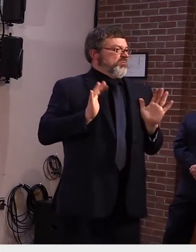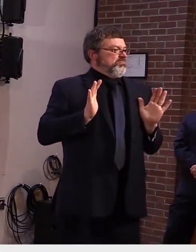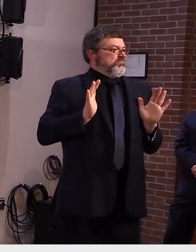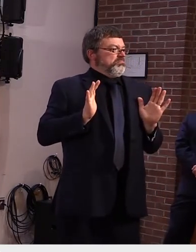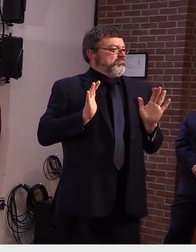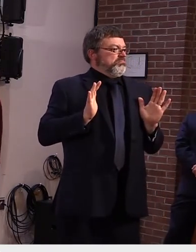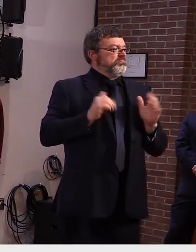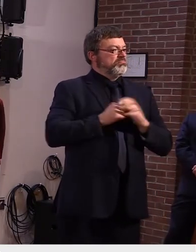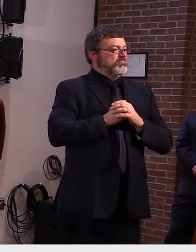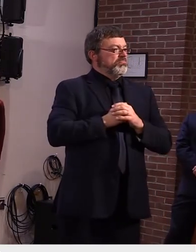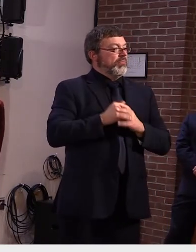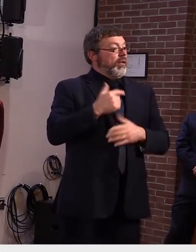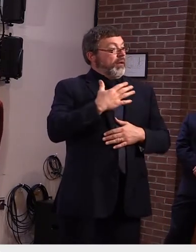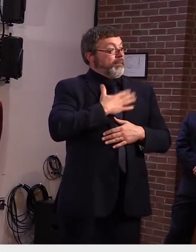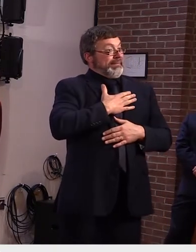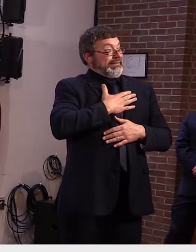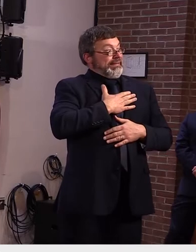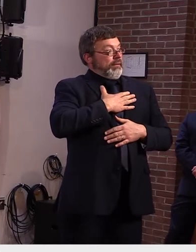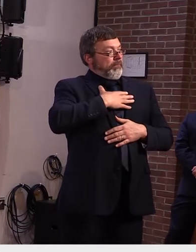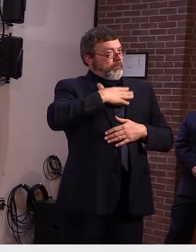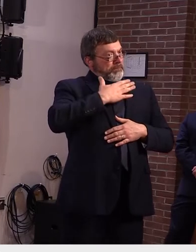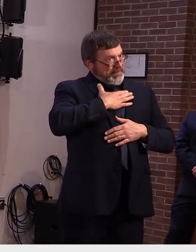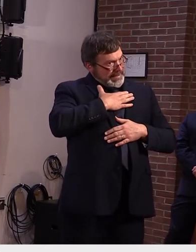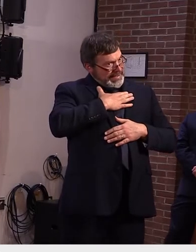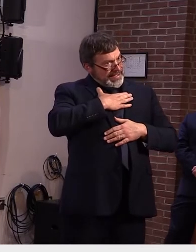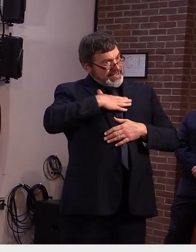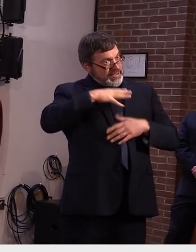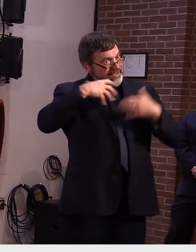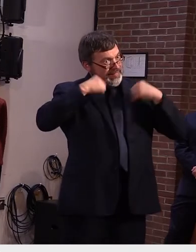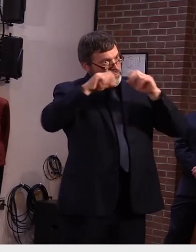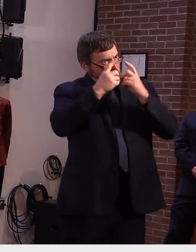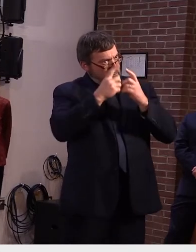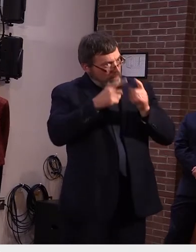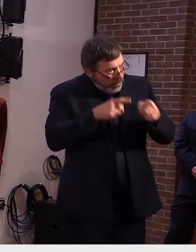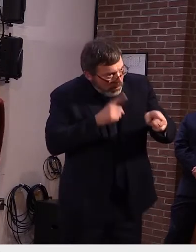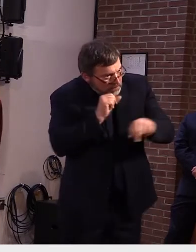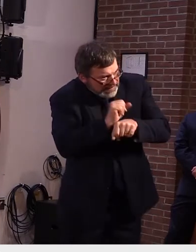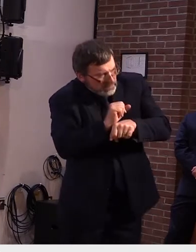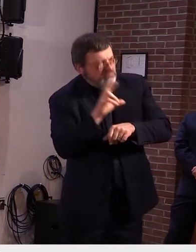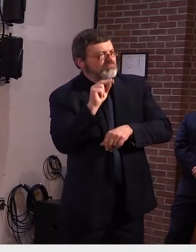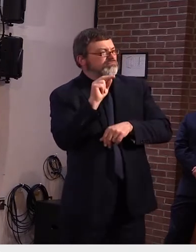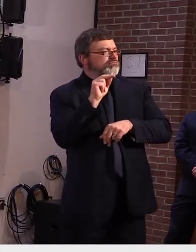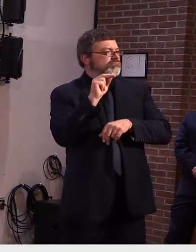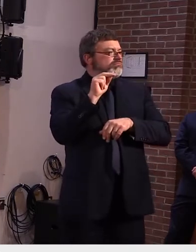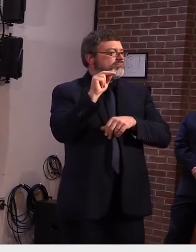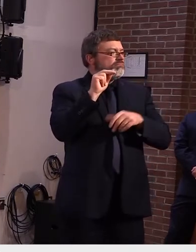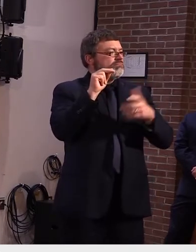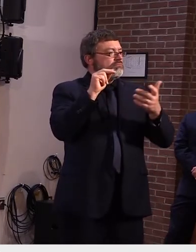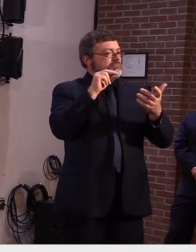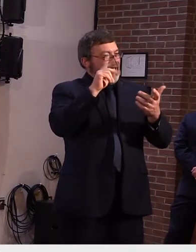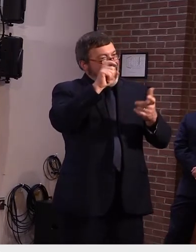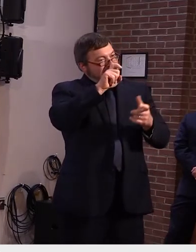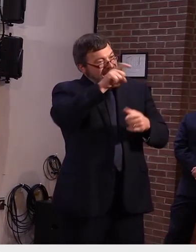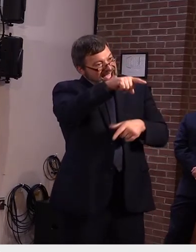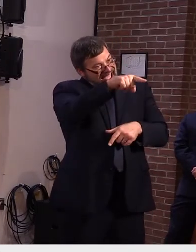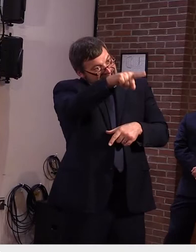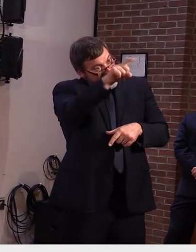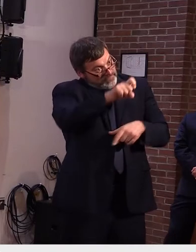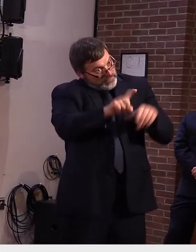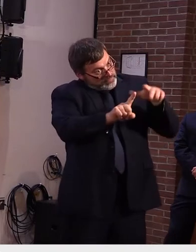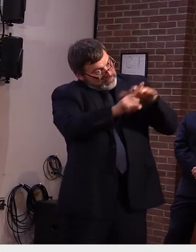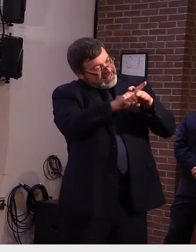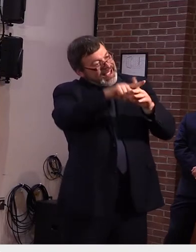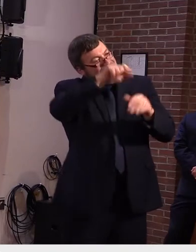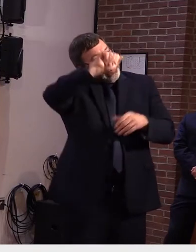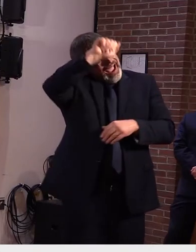a case was necessarily potentially infectious in school and it doesn't mean it's going to be counted